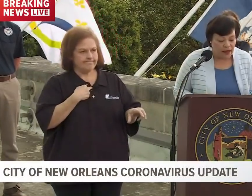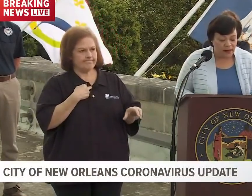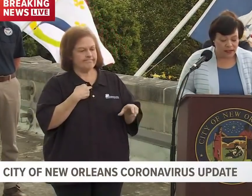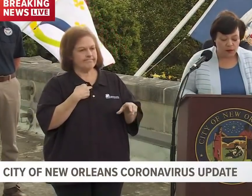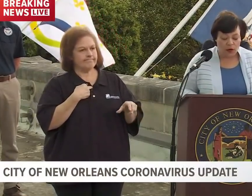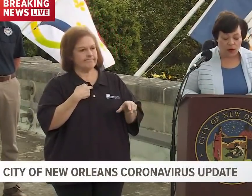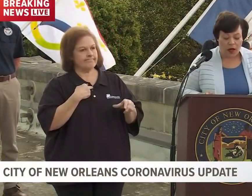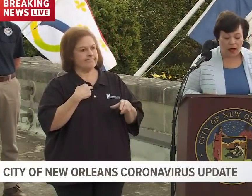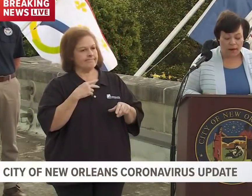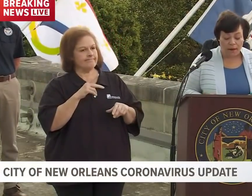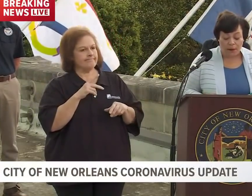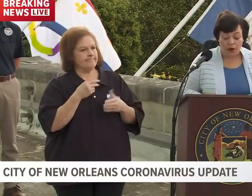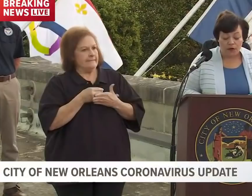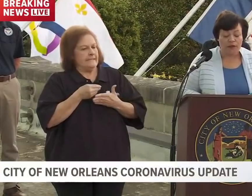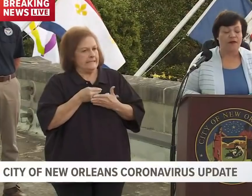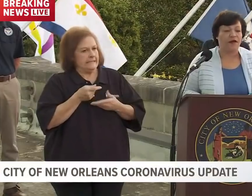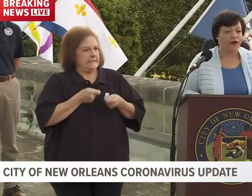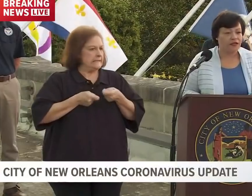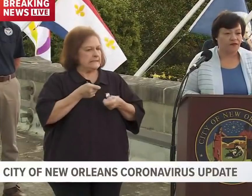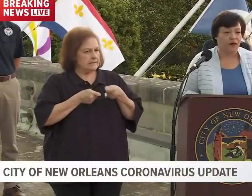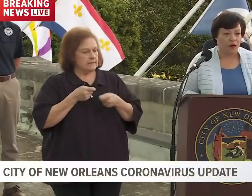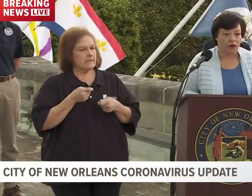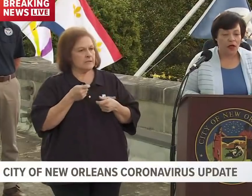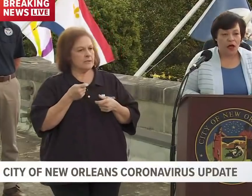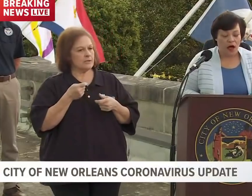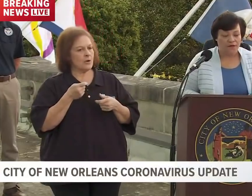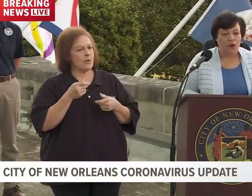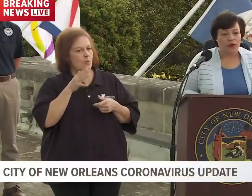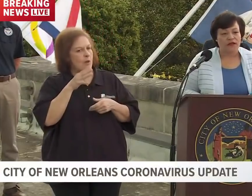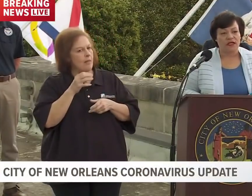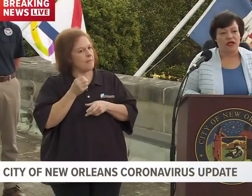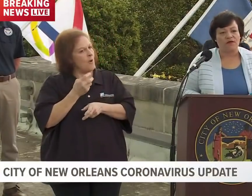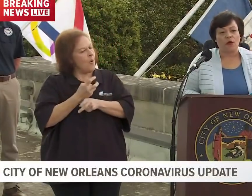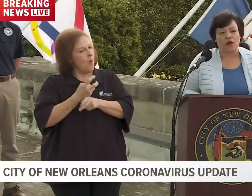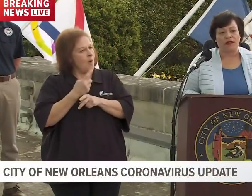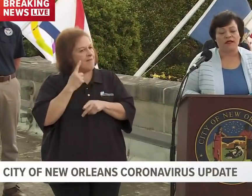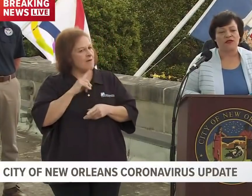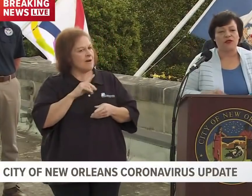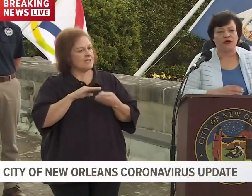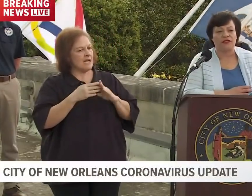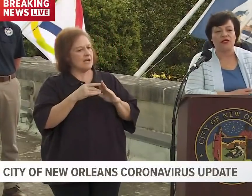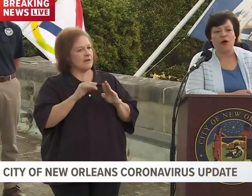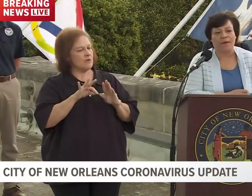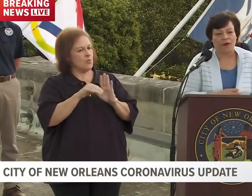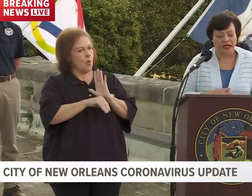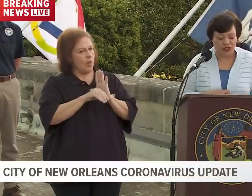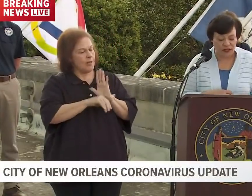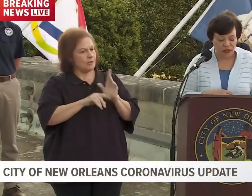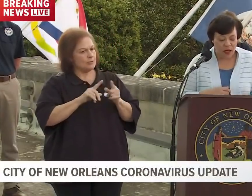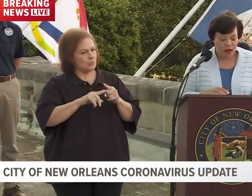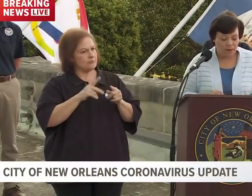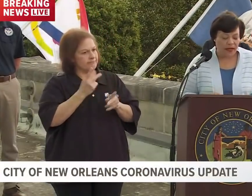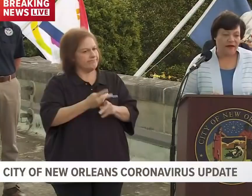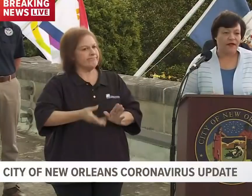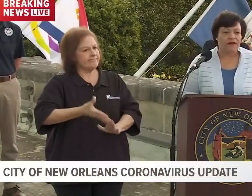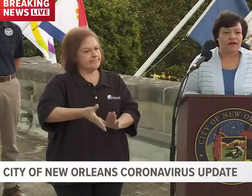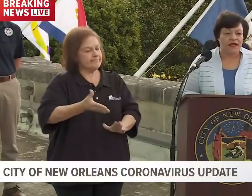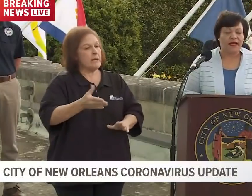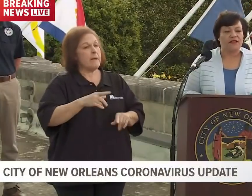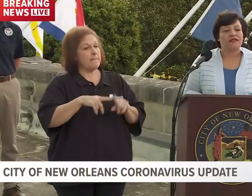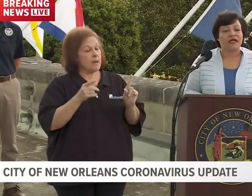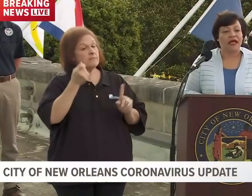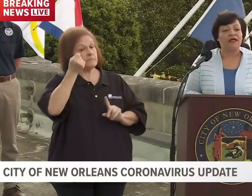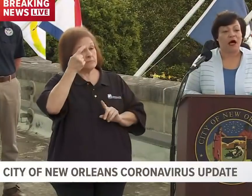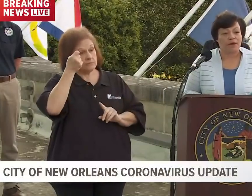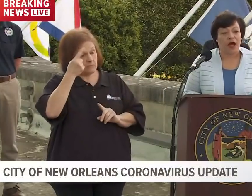and this will prove to be very difficult for the city of New Orleans to continue operations, but at the end of